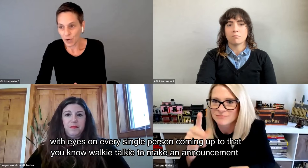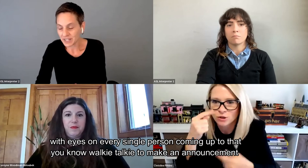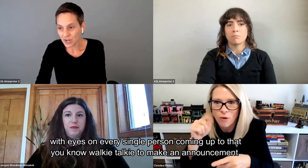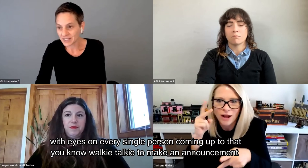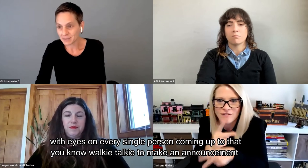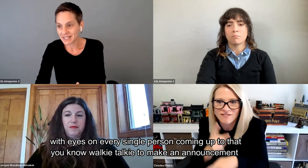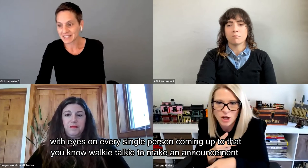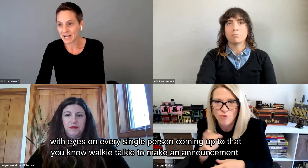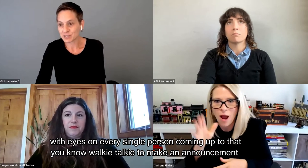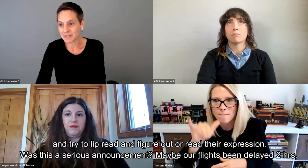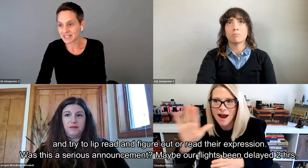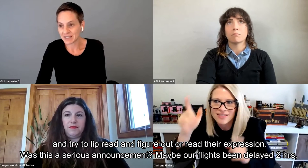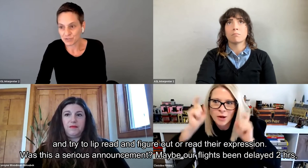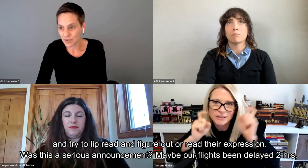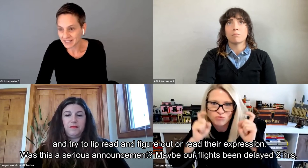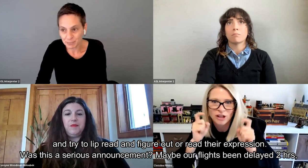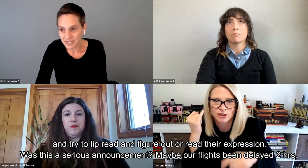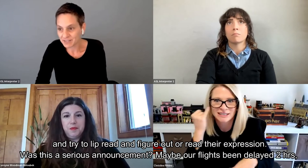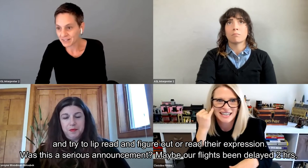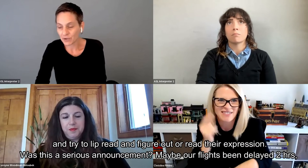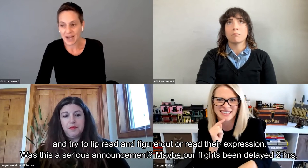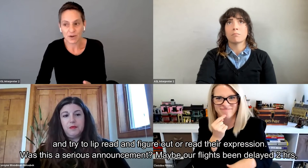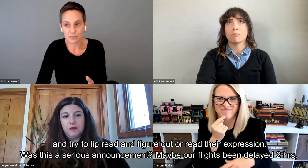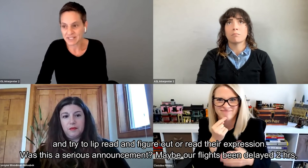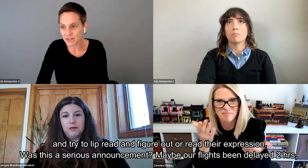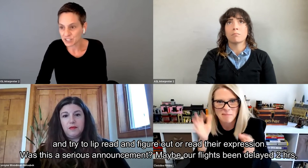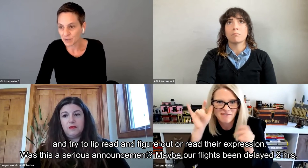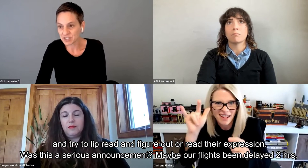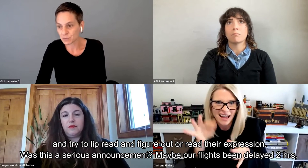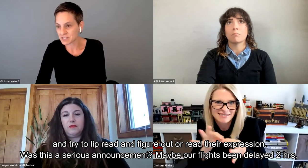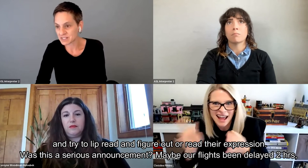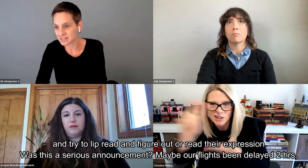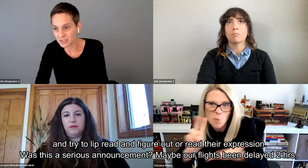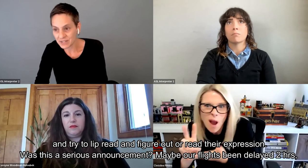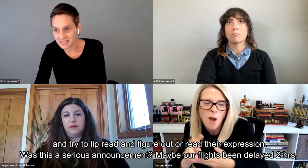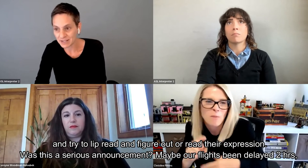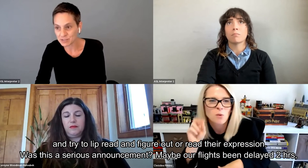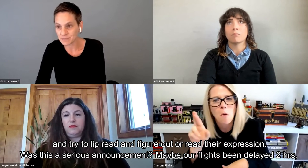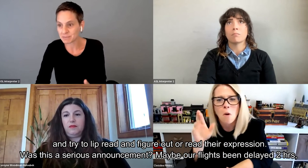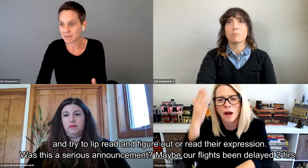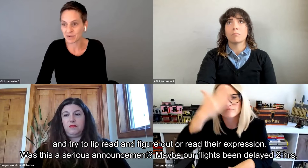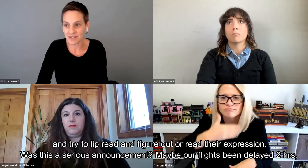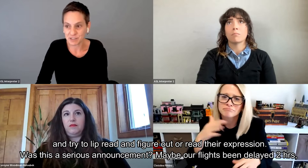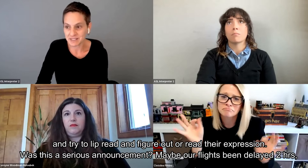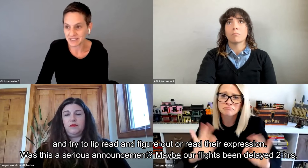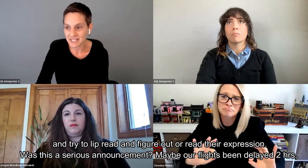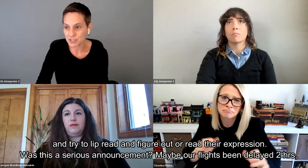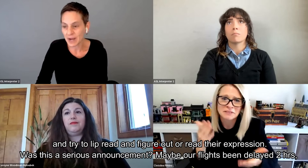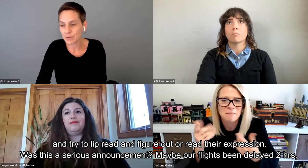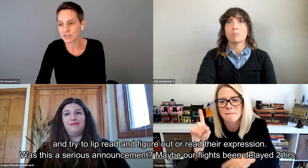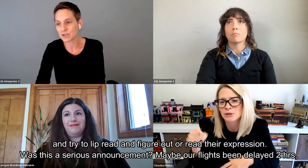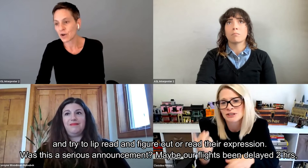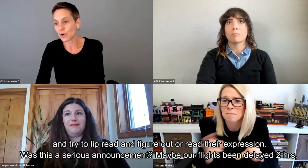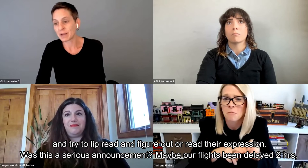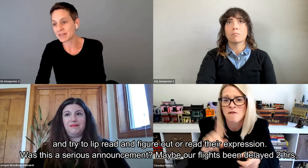walkie-talkie to make an announcement and try to lip read and figure out or read their expression, was this a serious announcement? Maybe our flight's been delayed